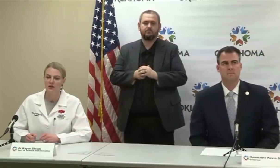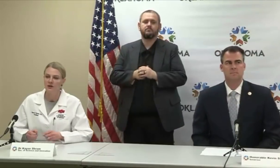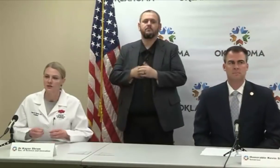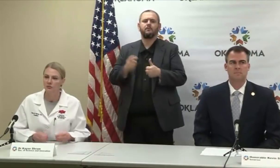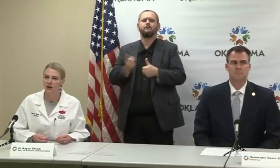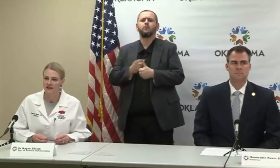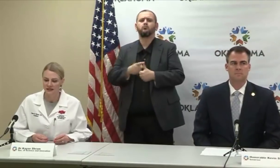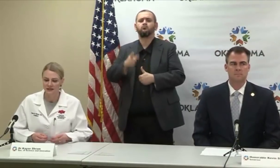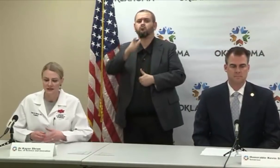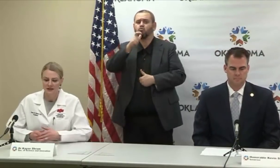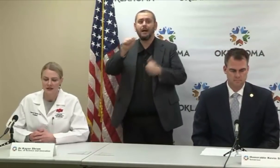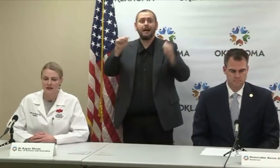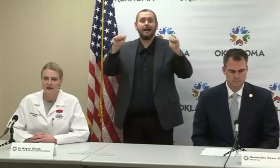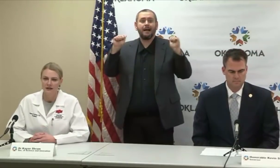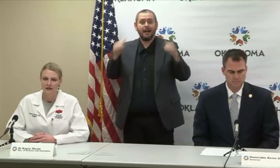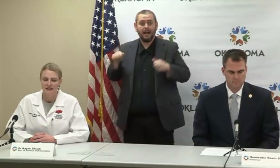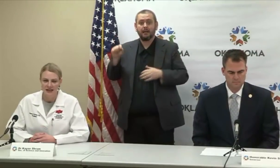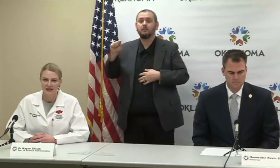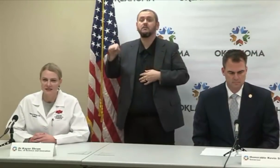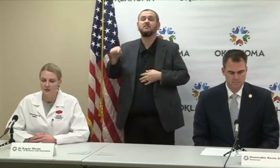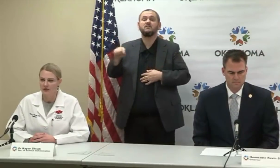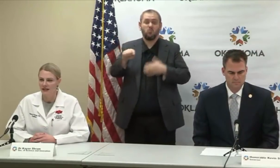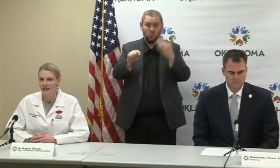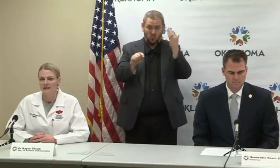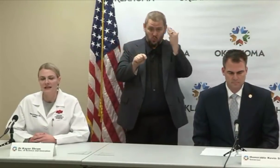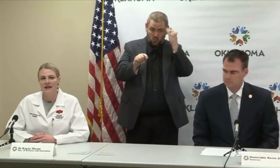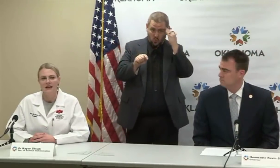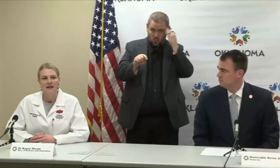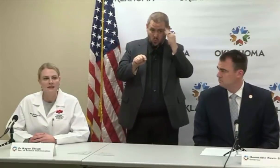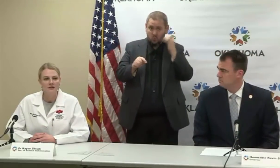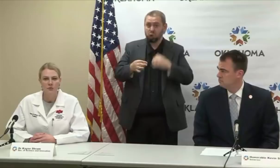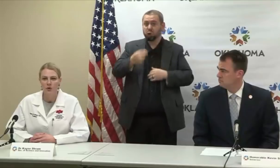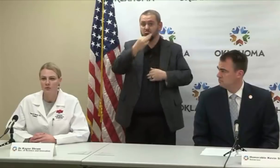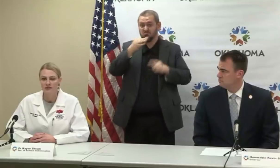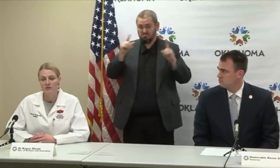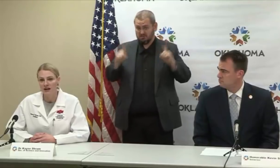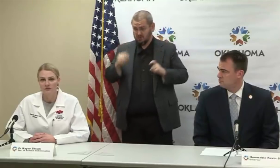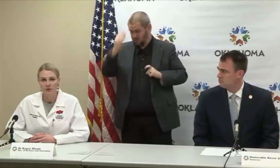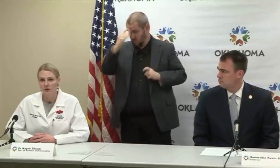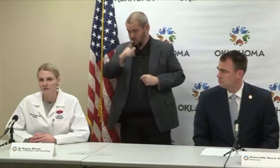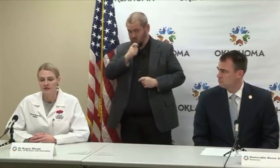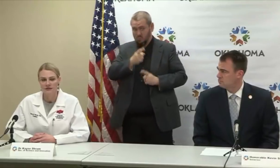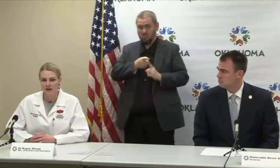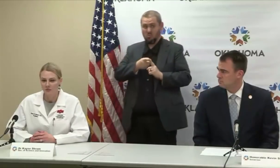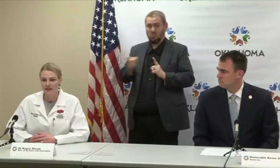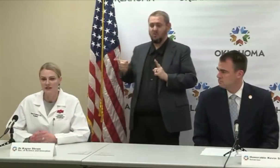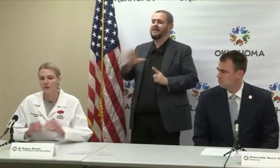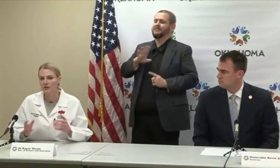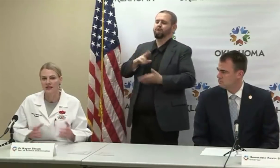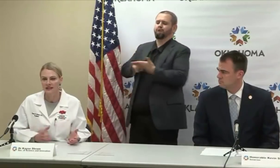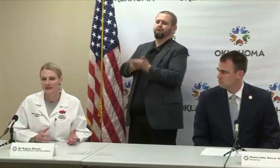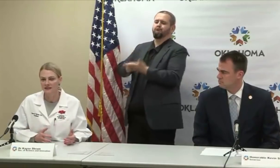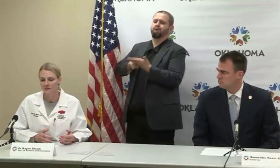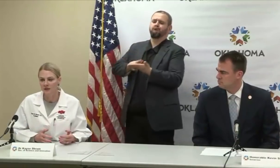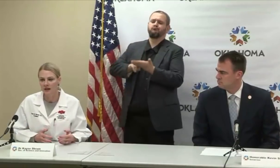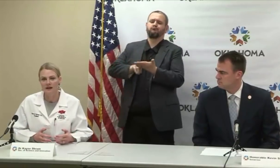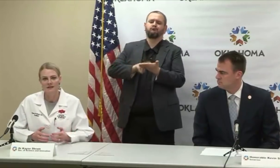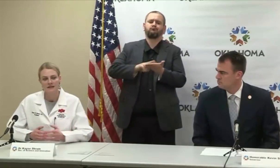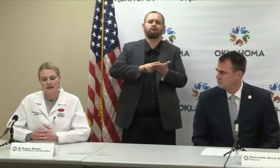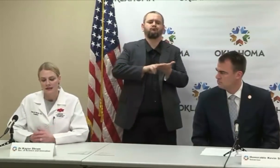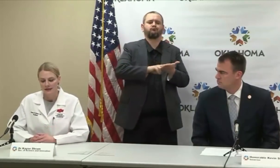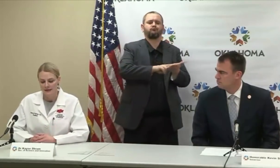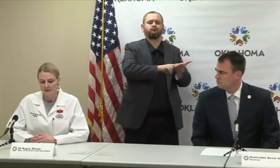to run these tests that we needed, and what was the platforms, the companies, where were they getting the